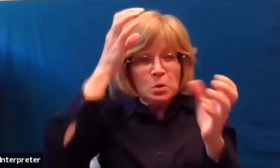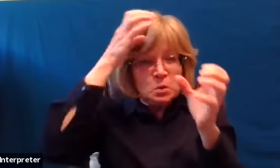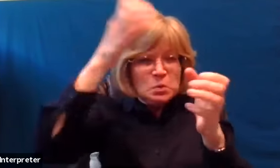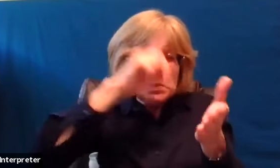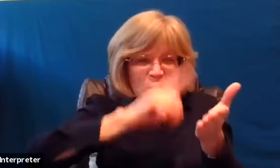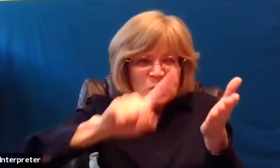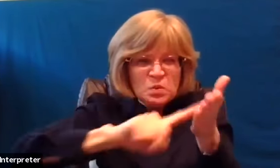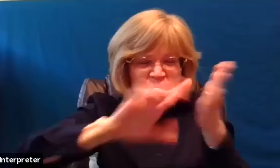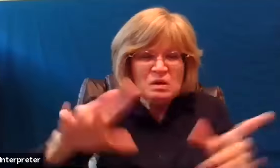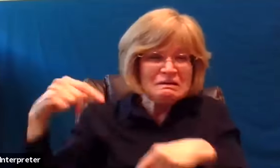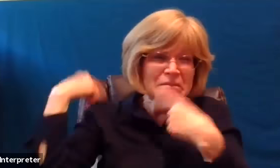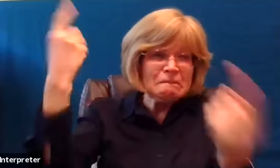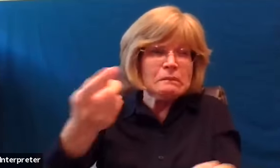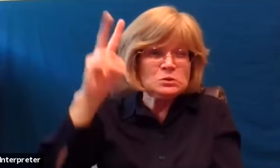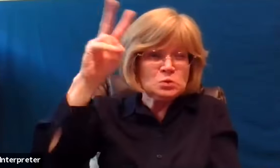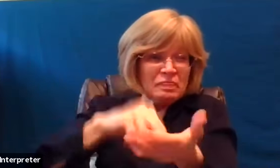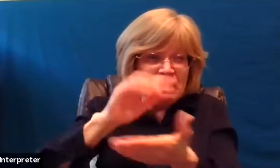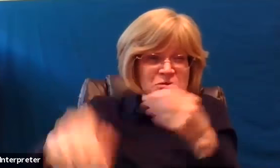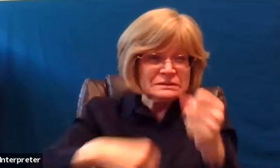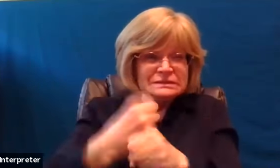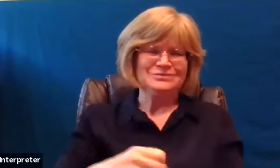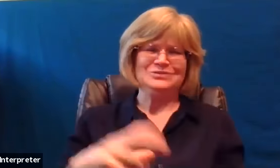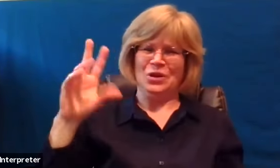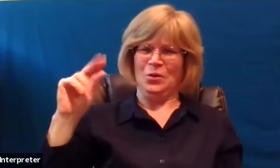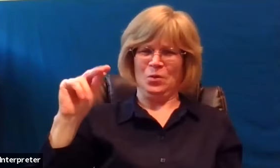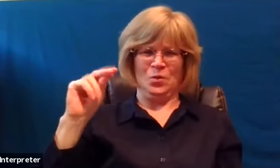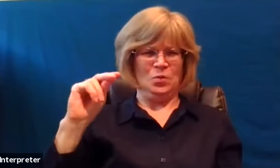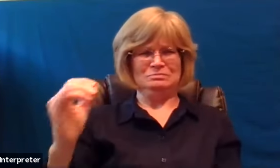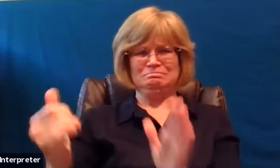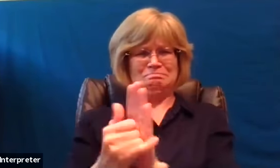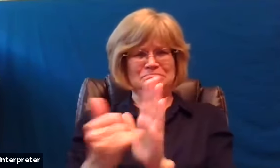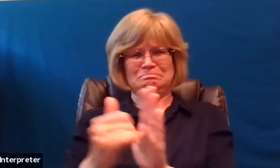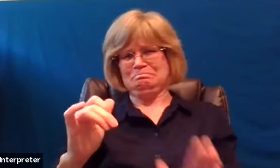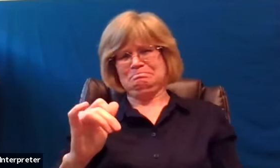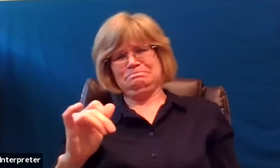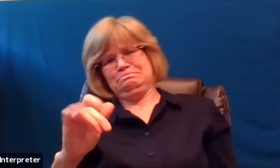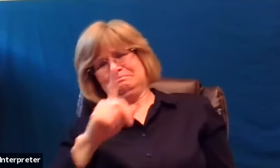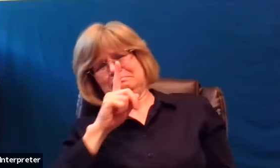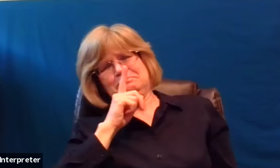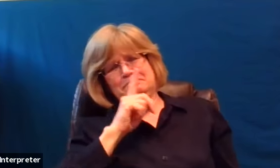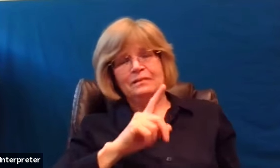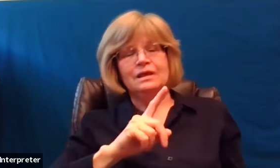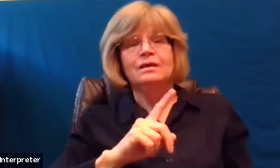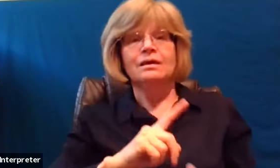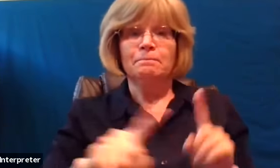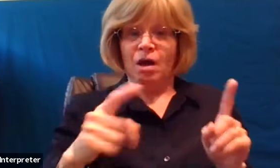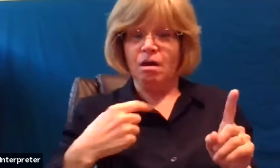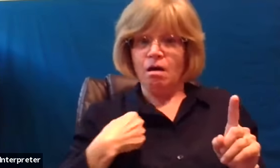across 2 000 years but the ones i most regularly rely on and